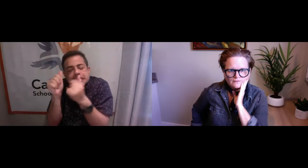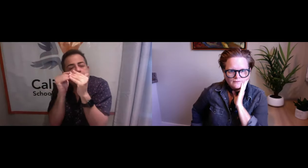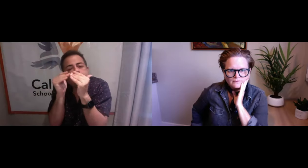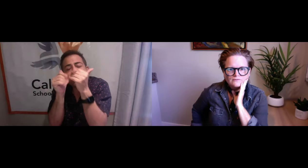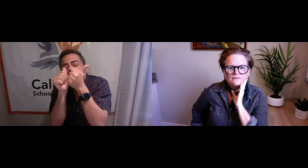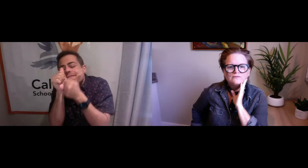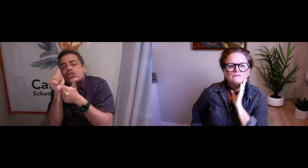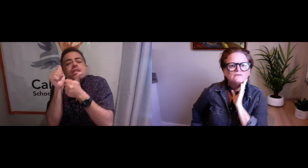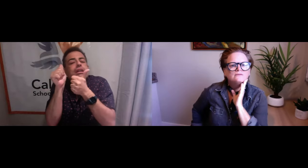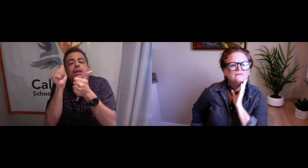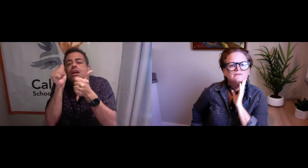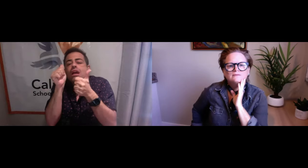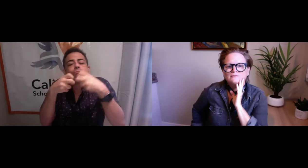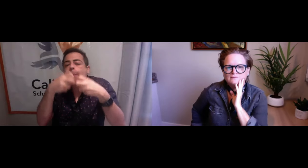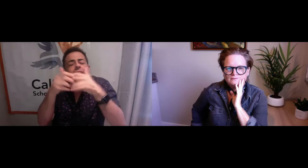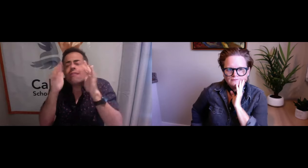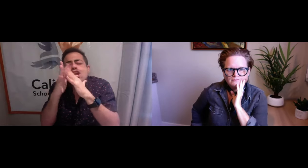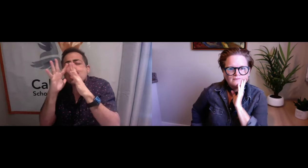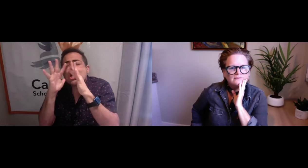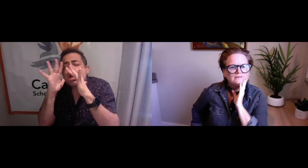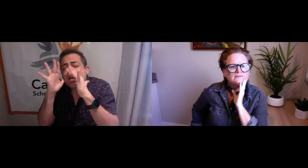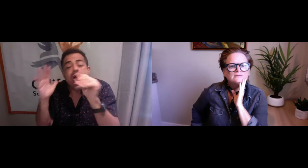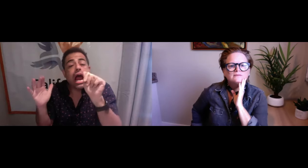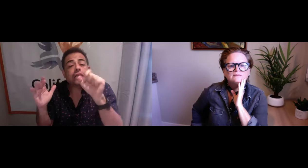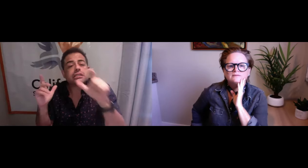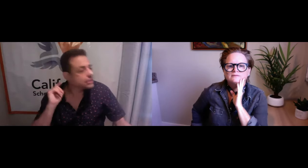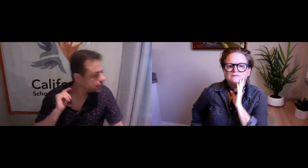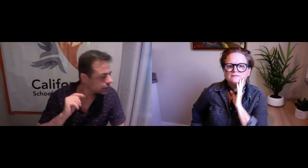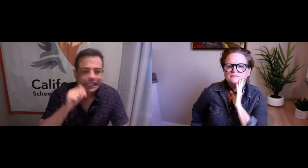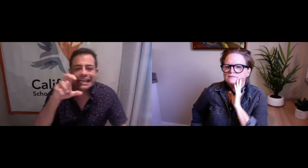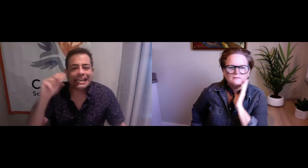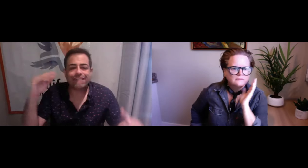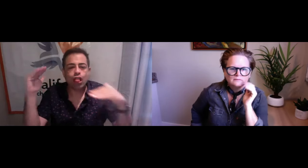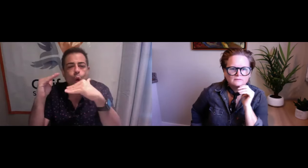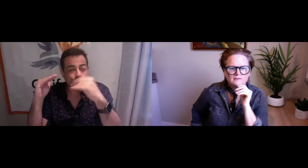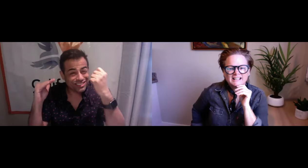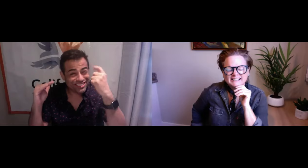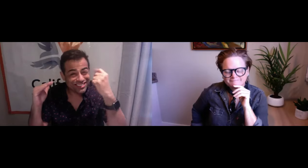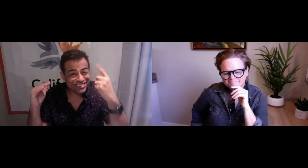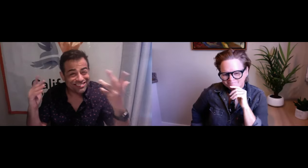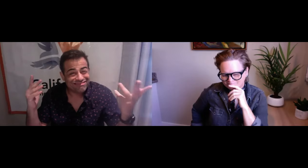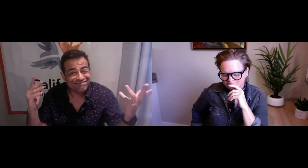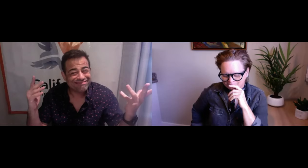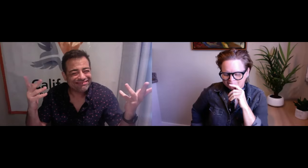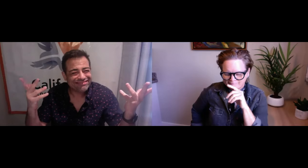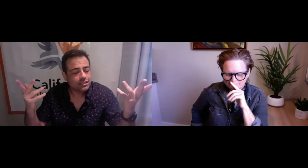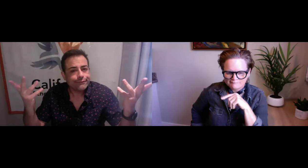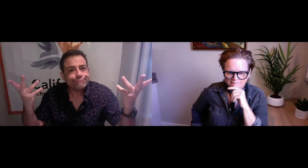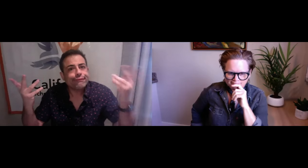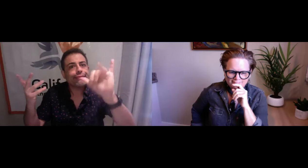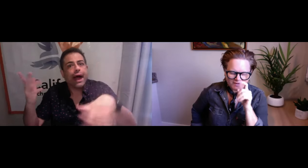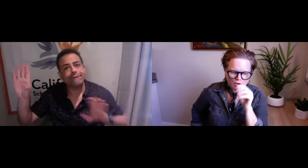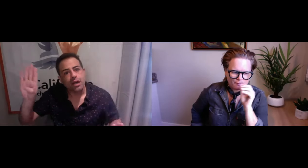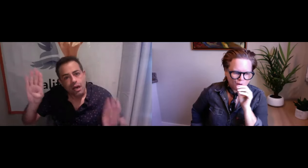And so, you know, it was a very intensive process. And we just put a lot into